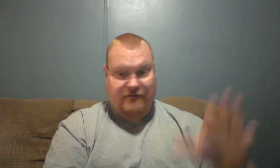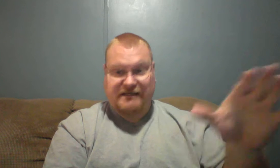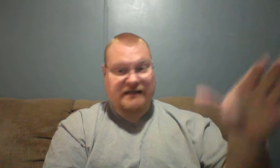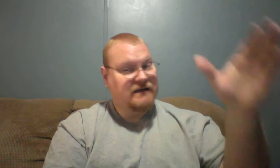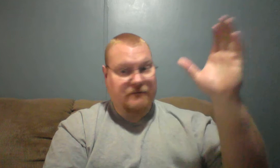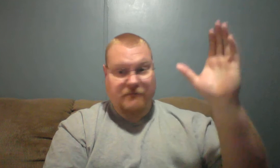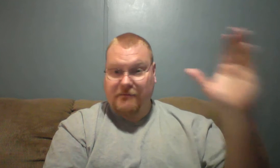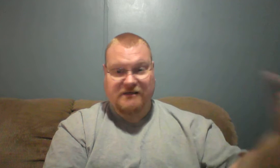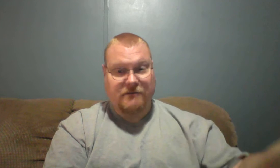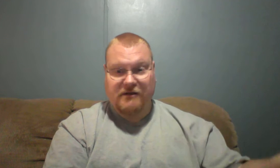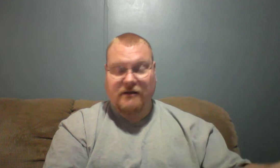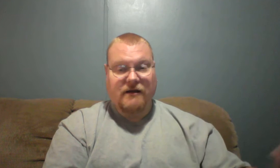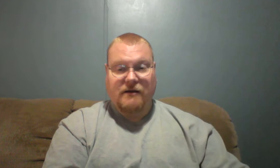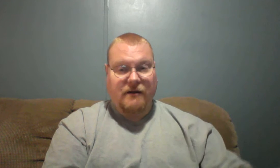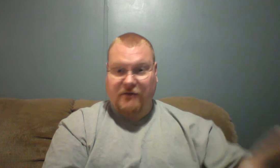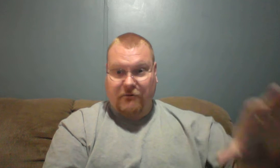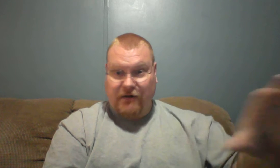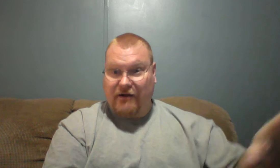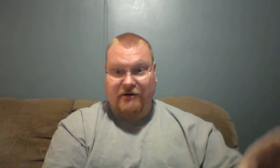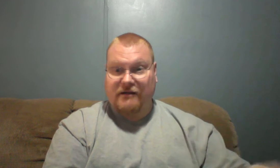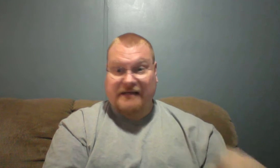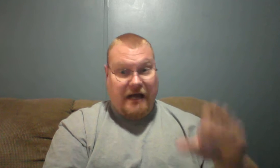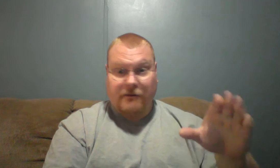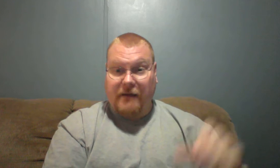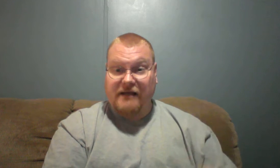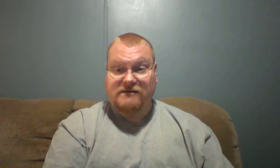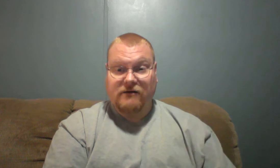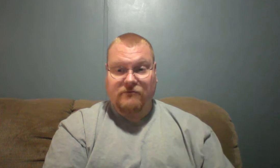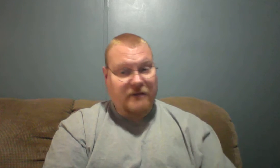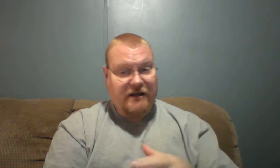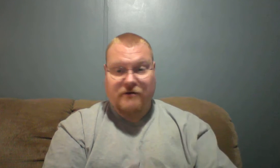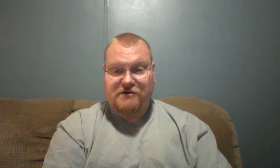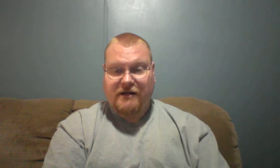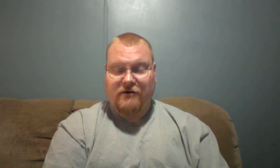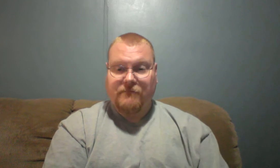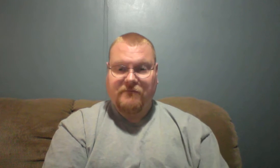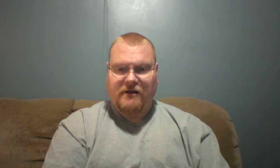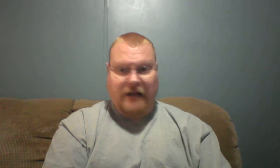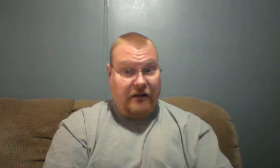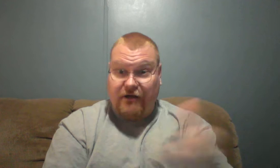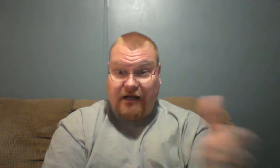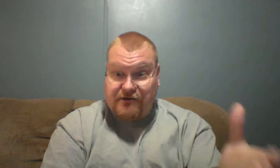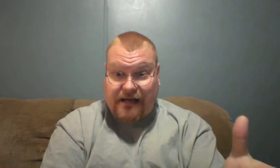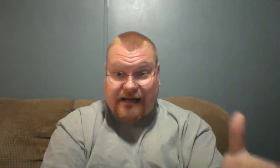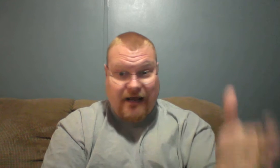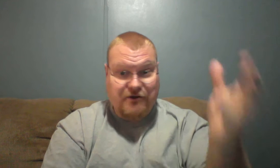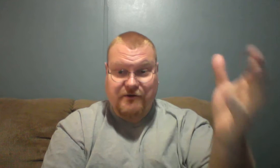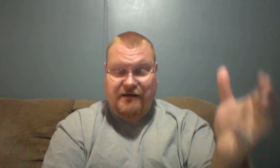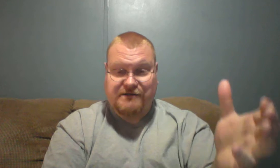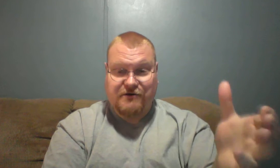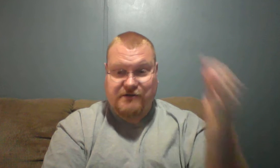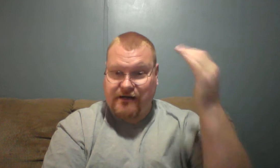ascended and maybe some of the people that were around there in that time had passed on many years later. Look at us right now, 2000 years later,